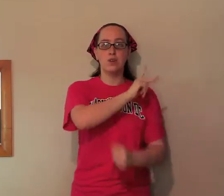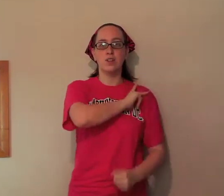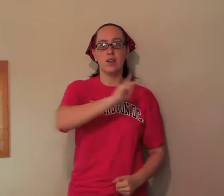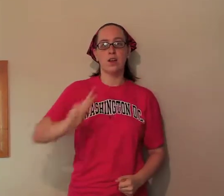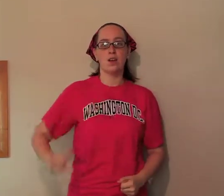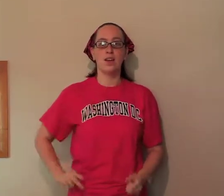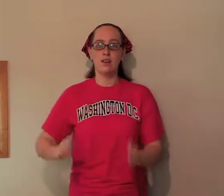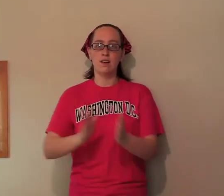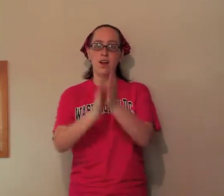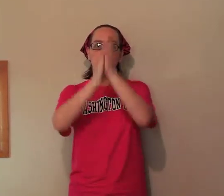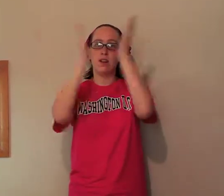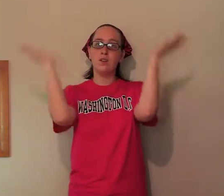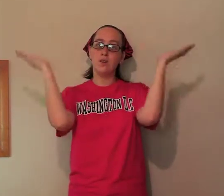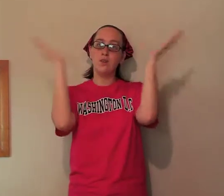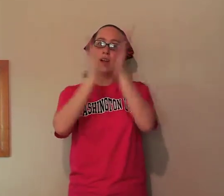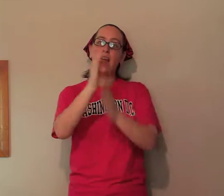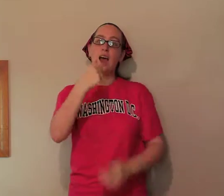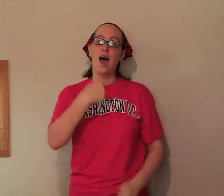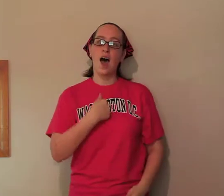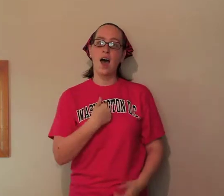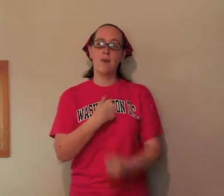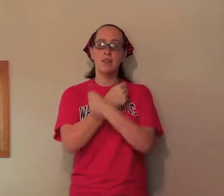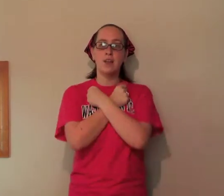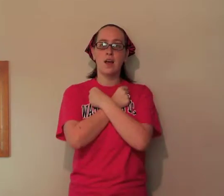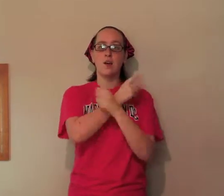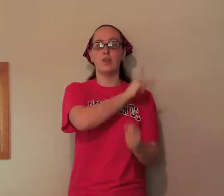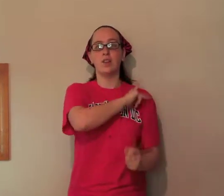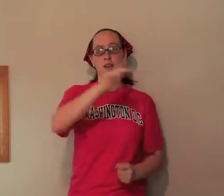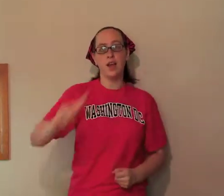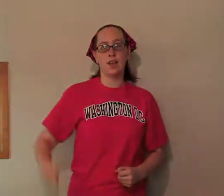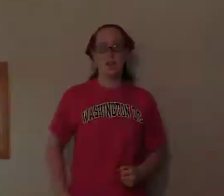with the king, hallelujah I'm in love with the king